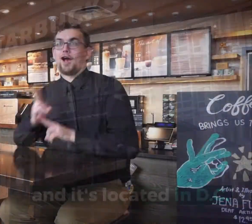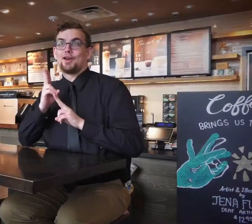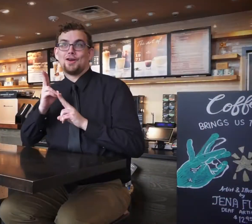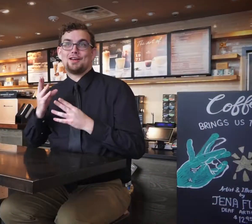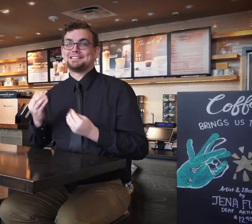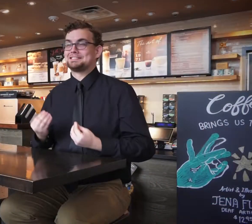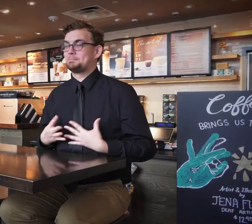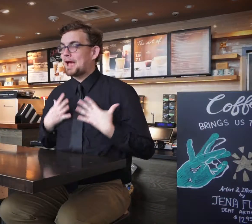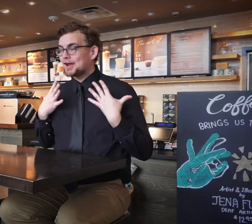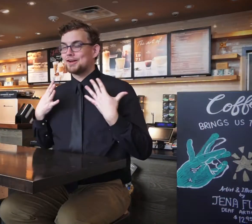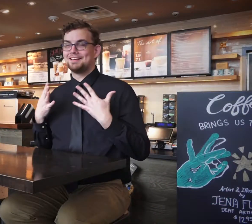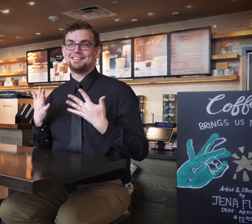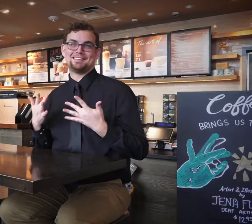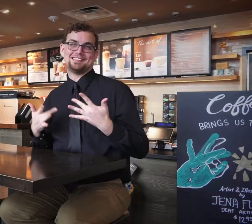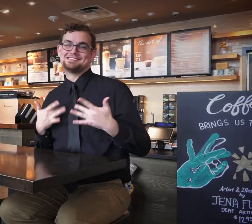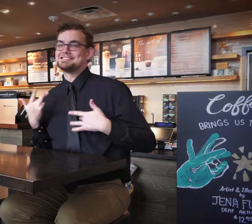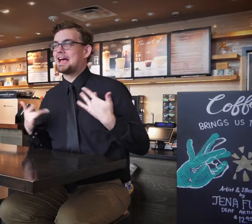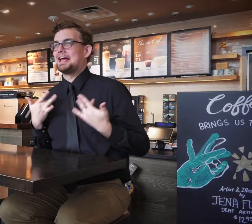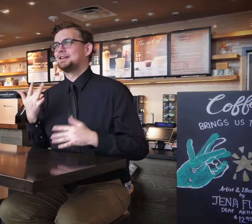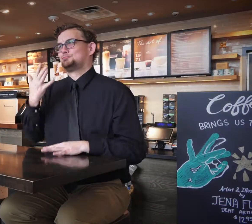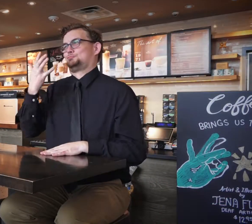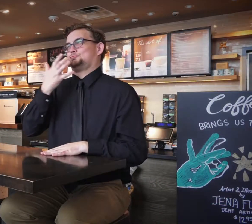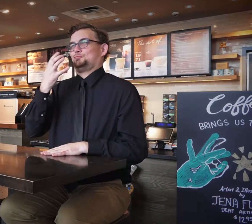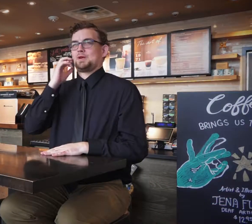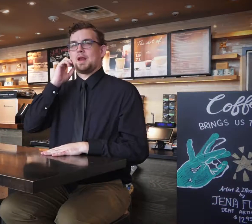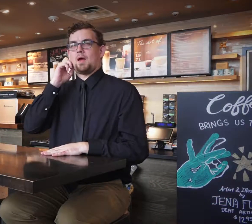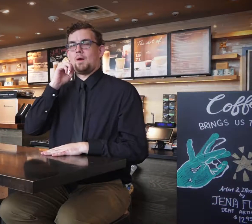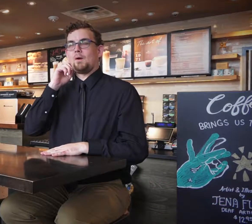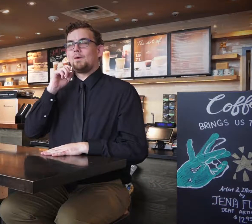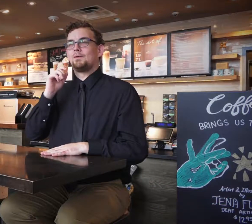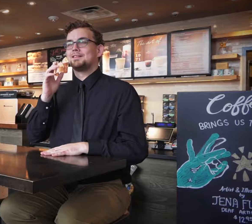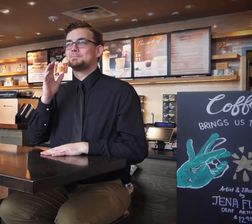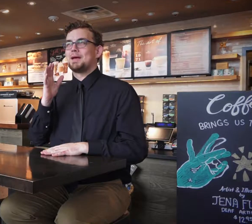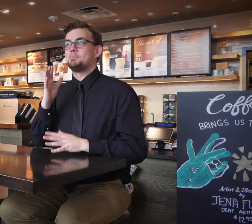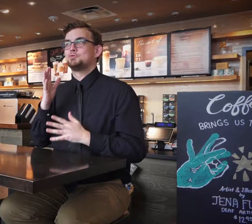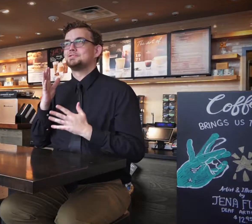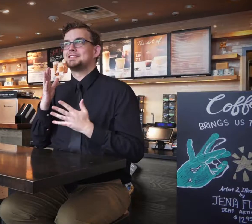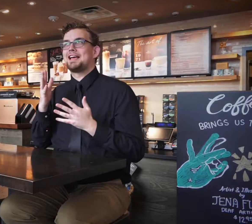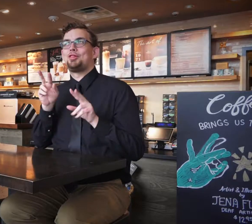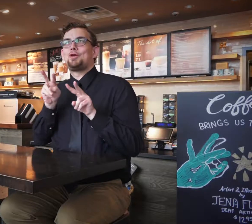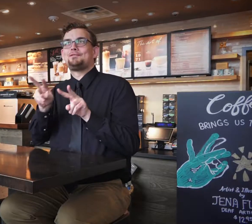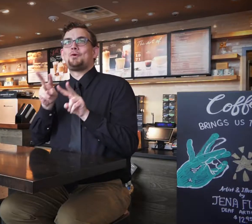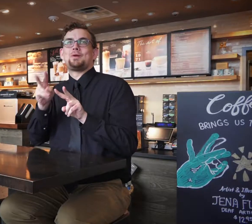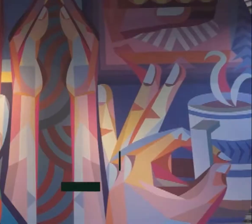It's an honor, it's inspiring, it's exciting, it's hard to put into words.